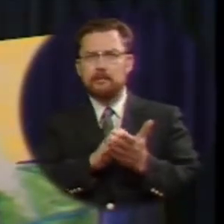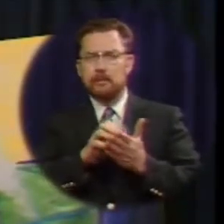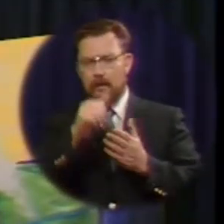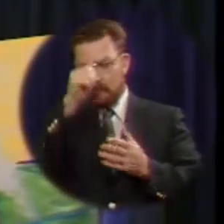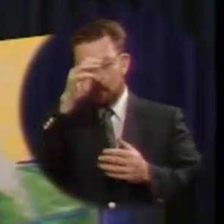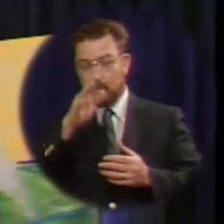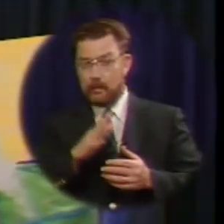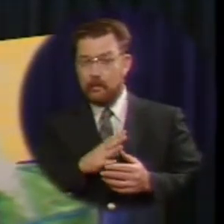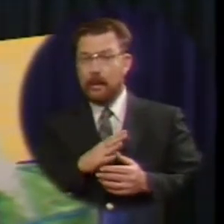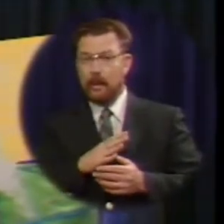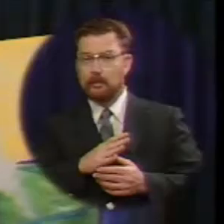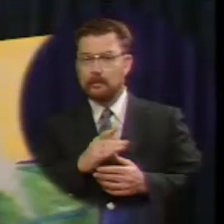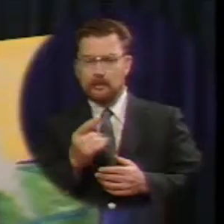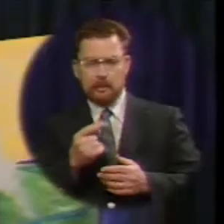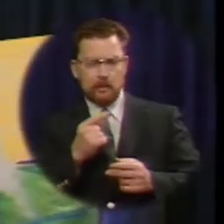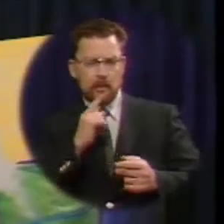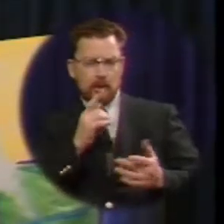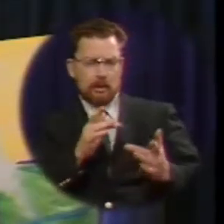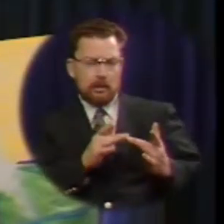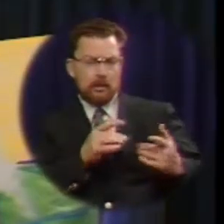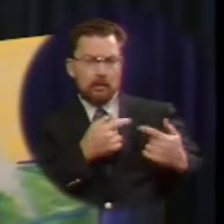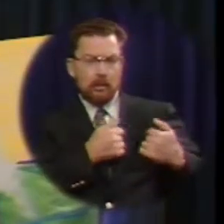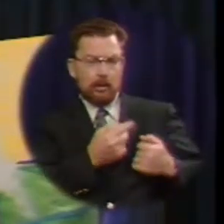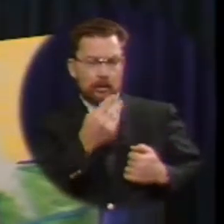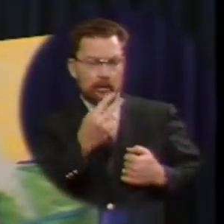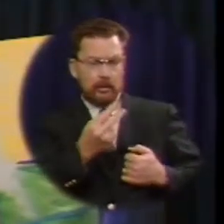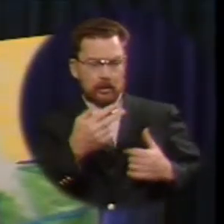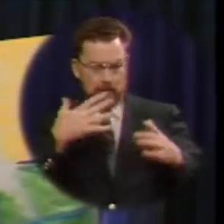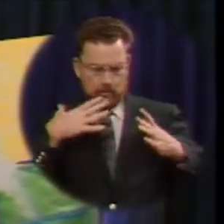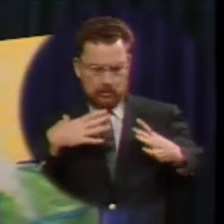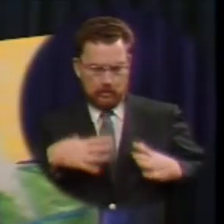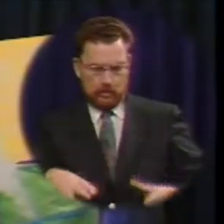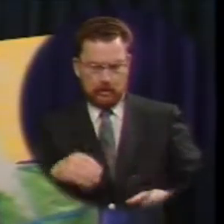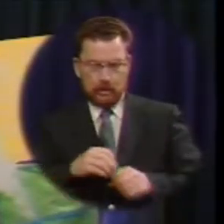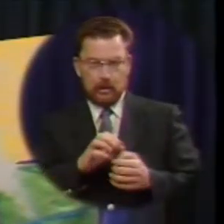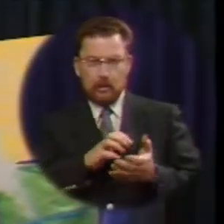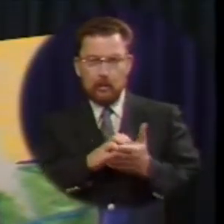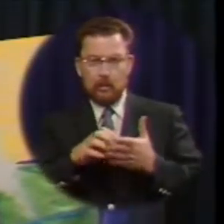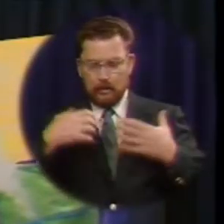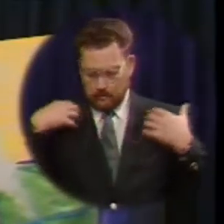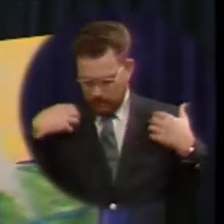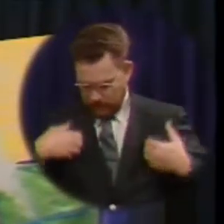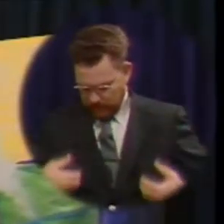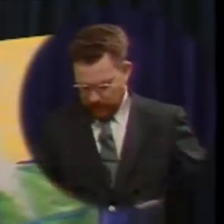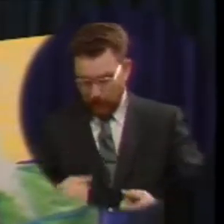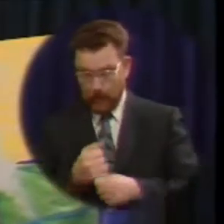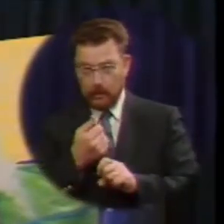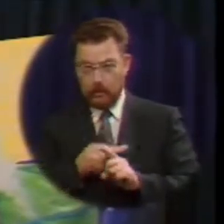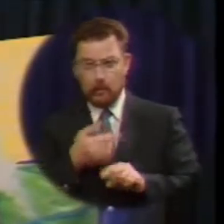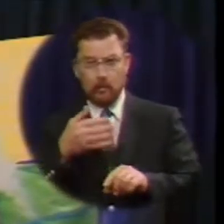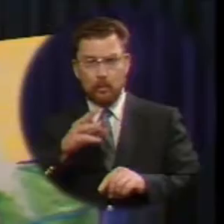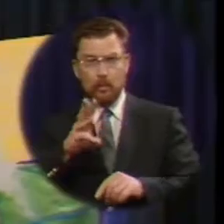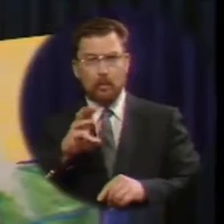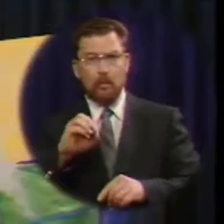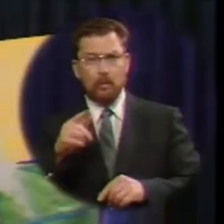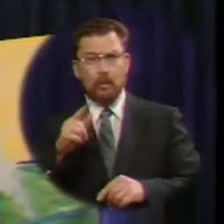likely to grip your heart clad in their rough jackets made of a fleece of wool turned inside out